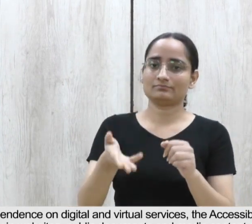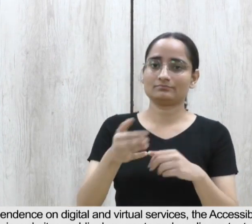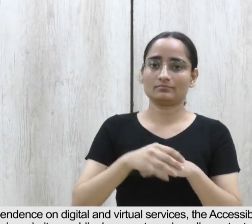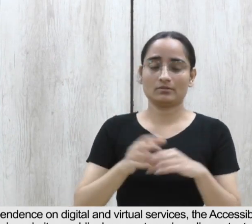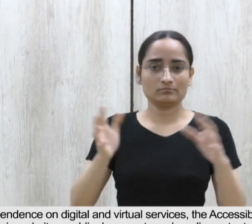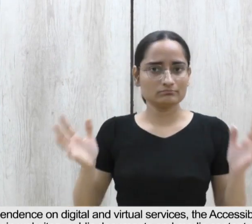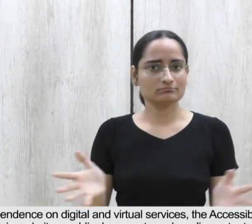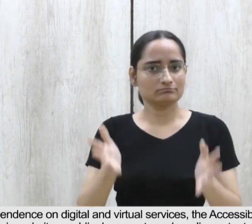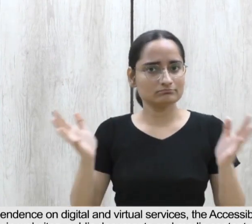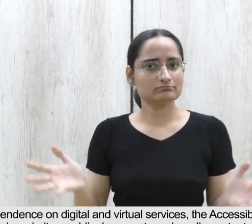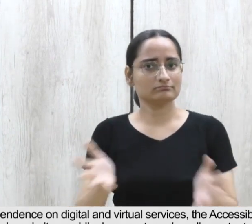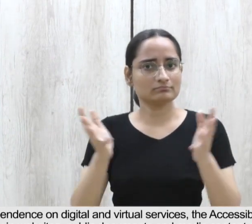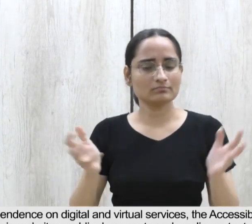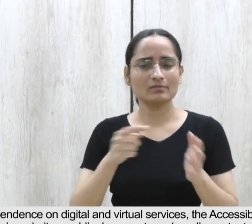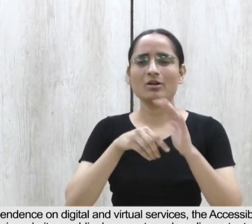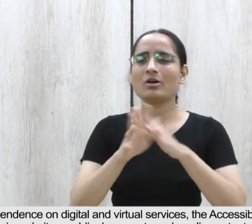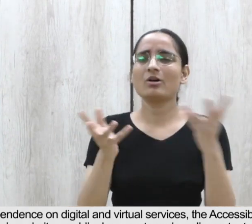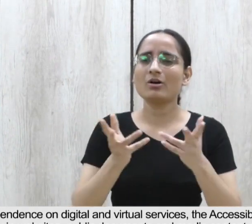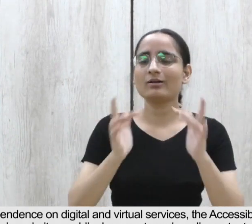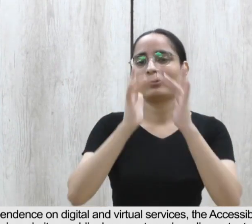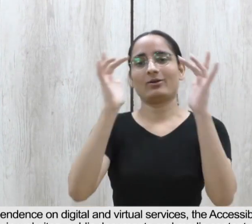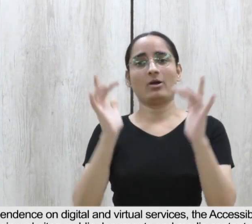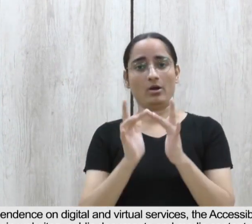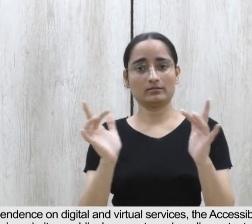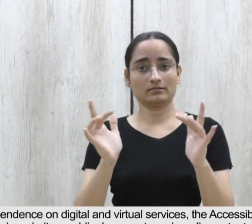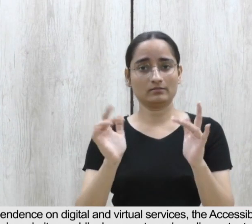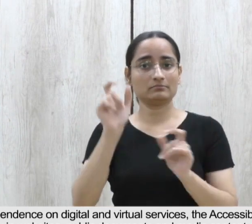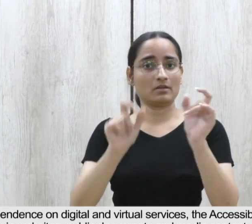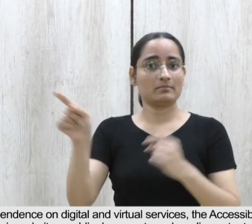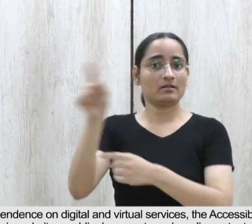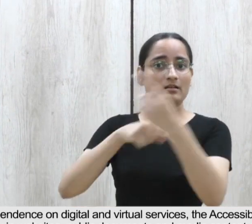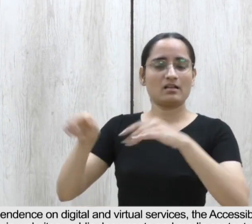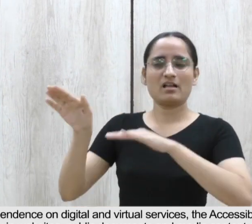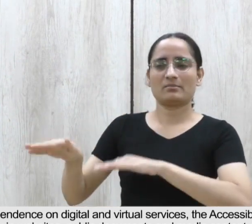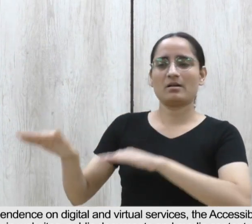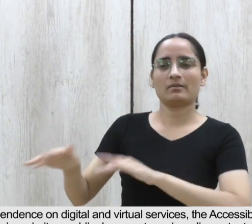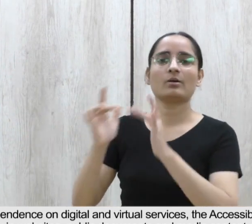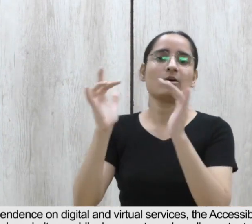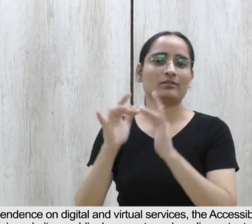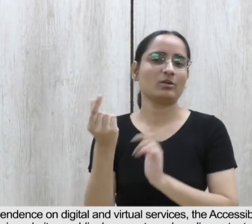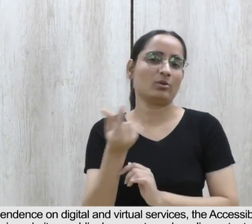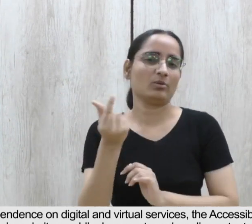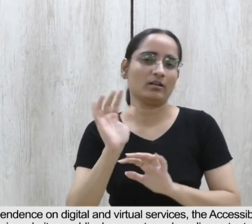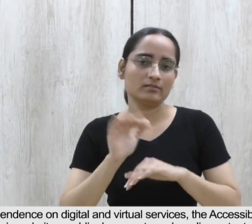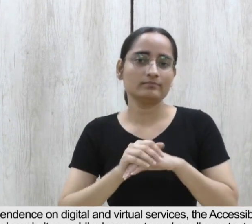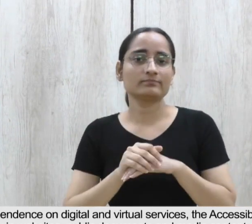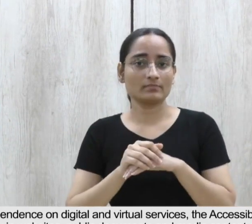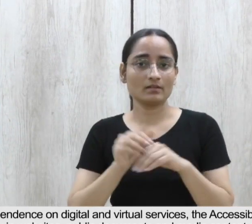digital and virtual services. 11 Accessible India campaign is also promoting